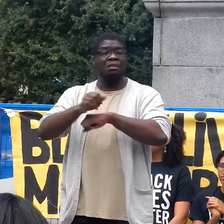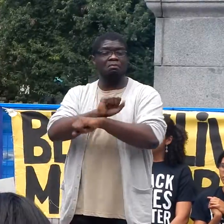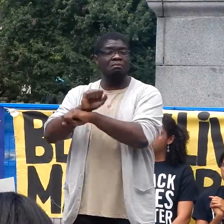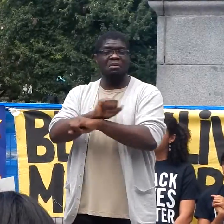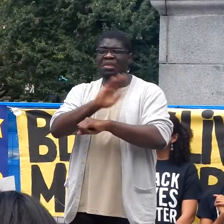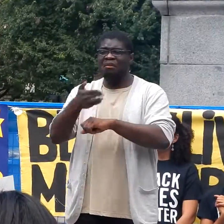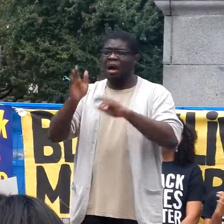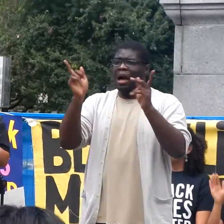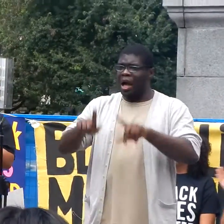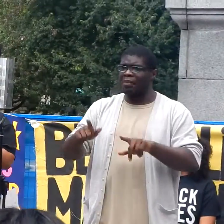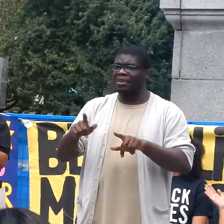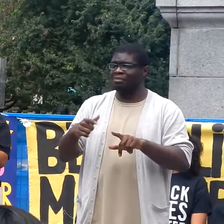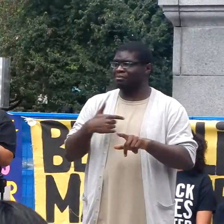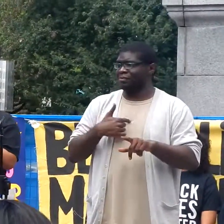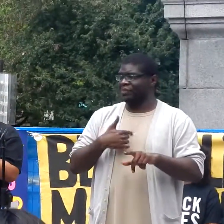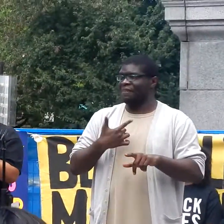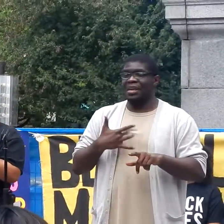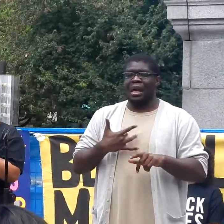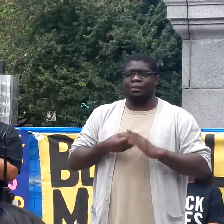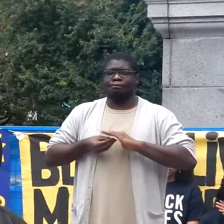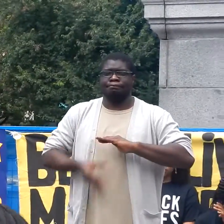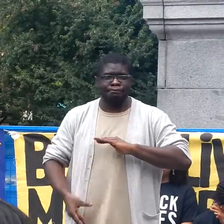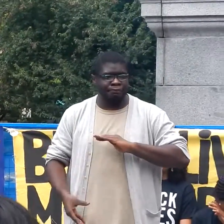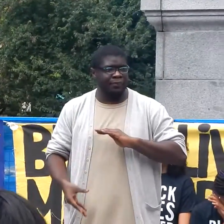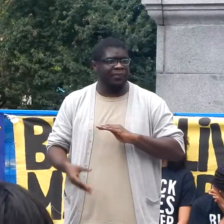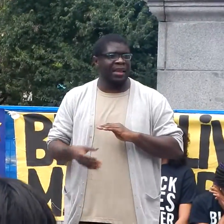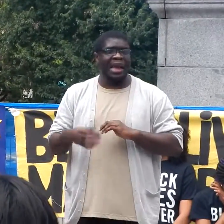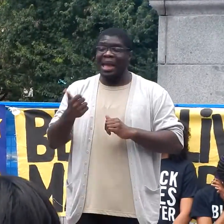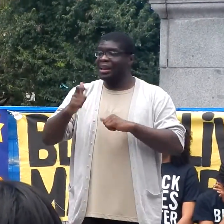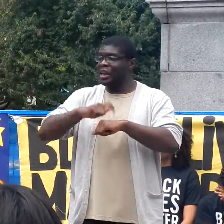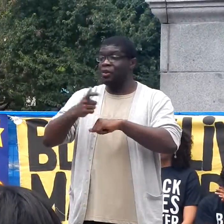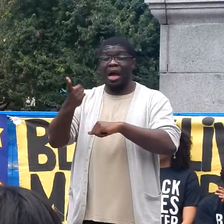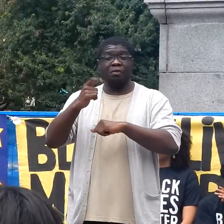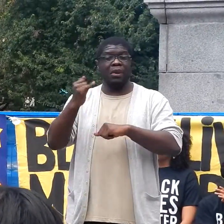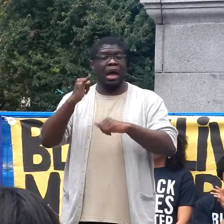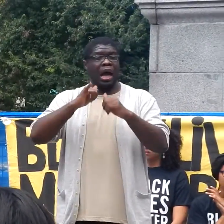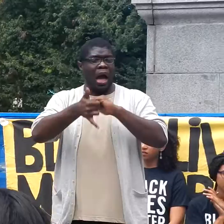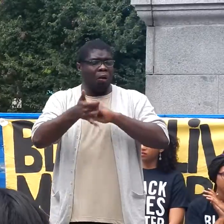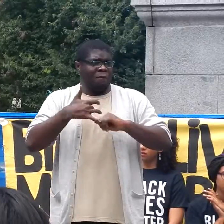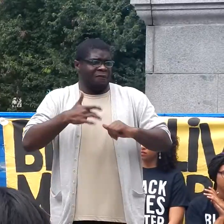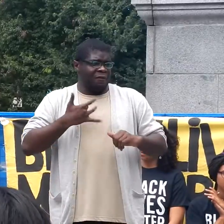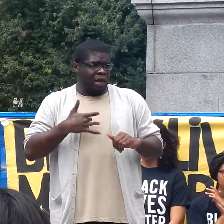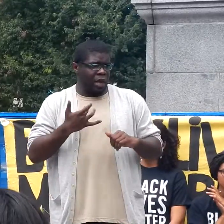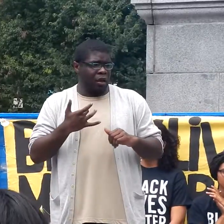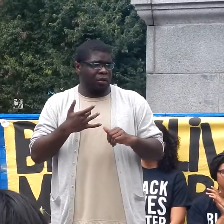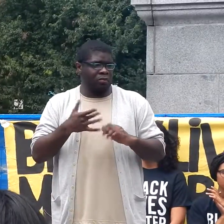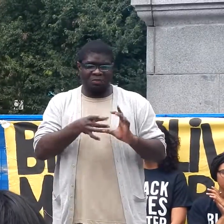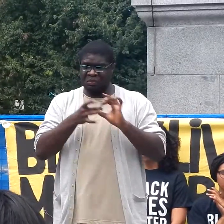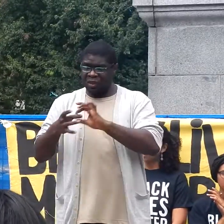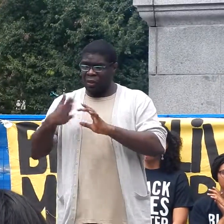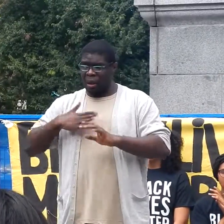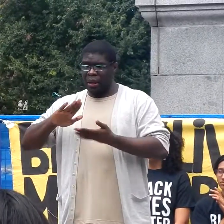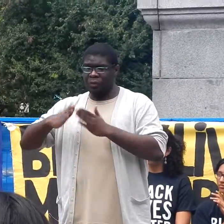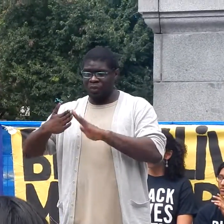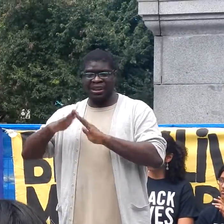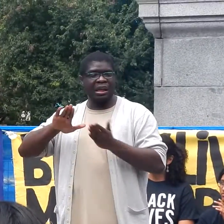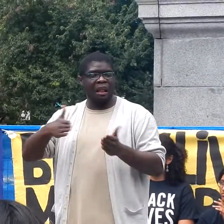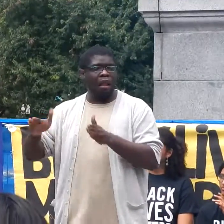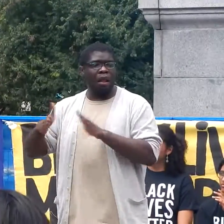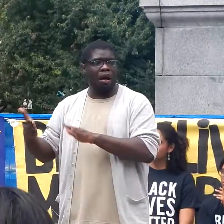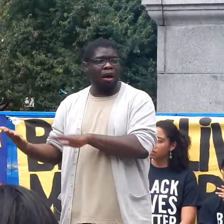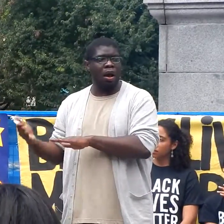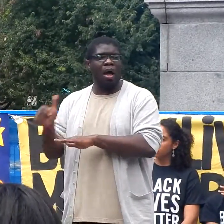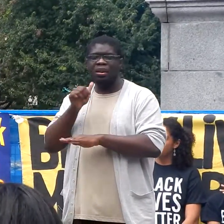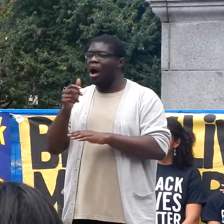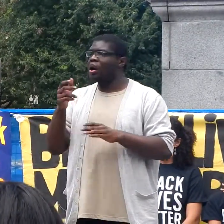lives matter a piece of me dies every time you ask me how i am only in relation to the deaths of my community and never because you care about